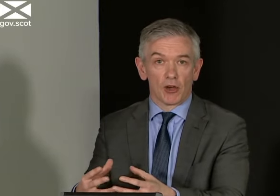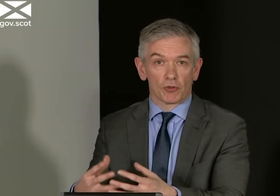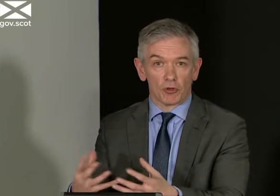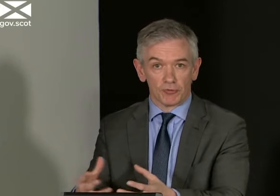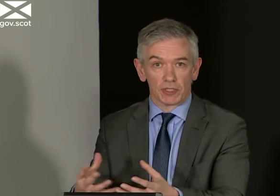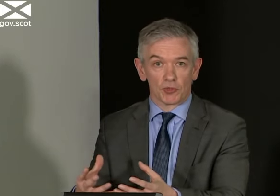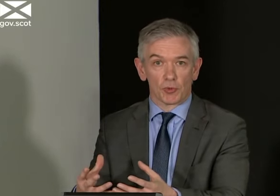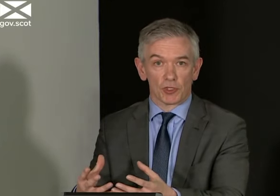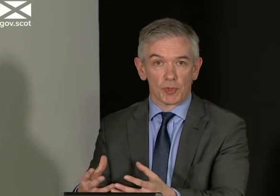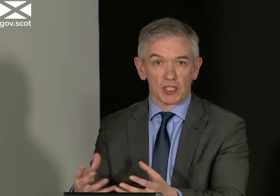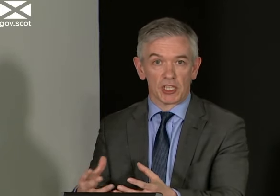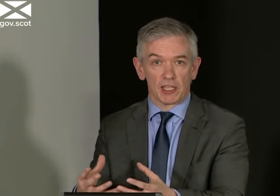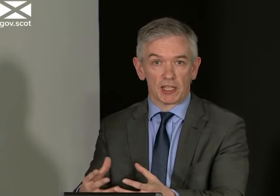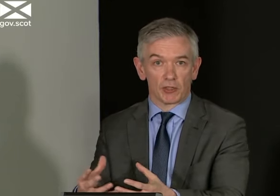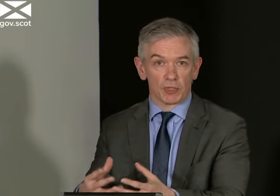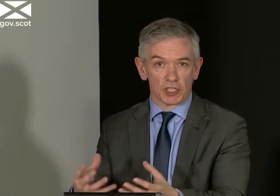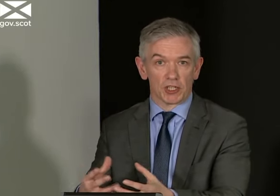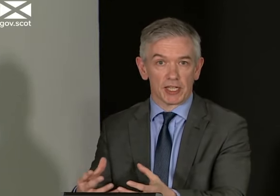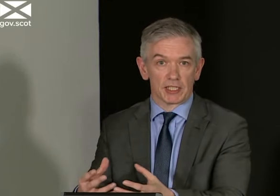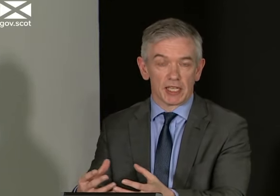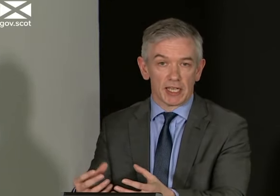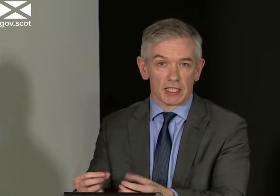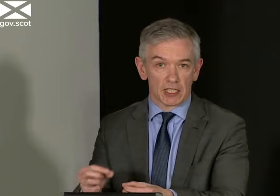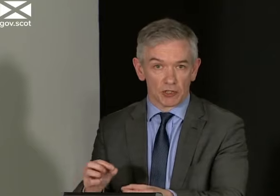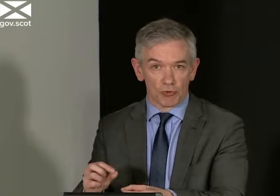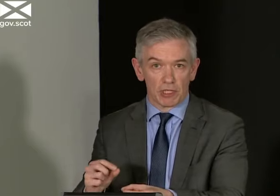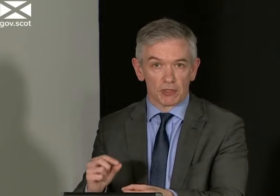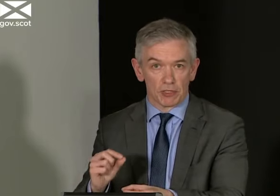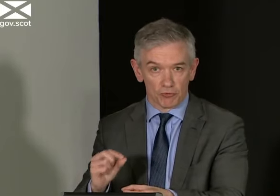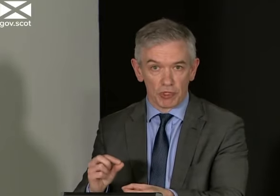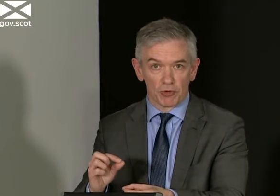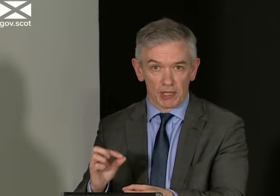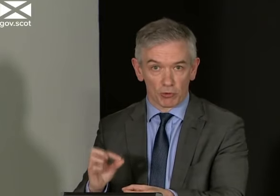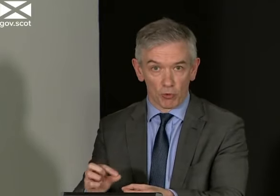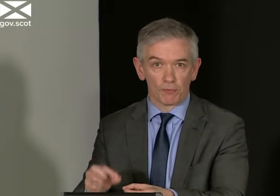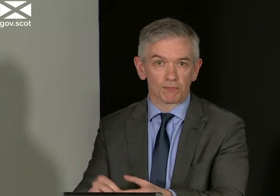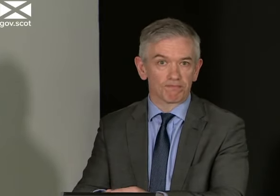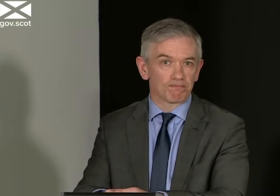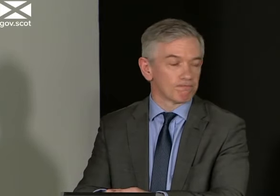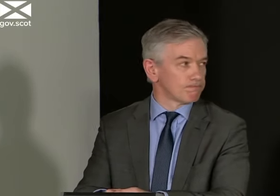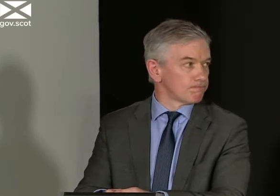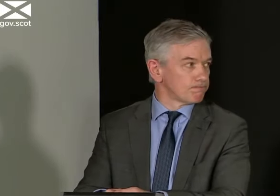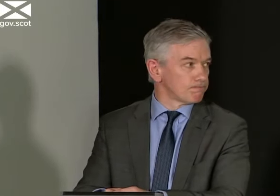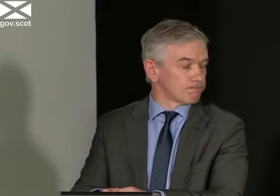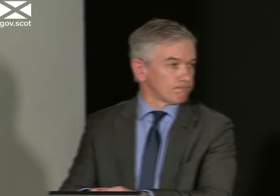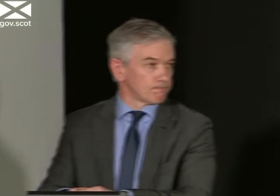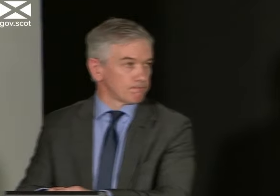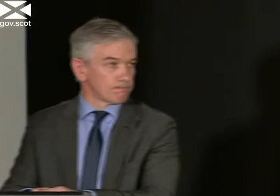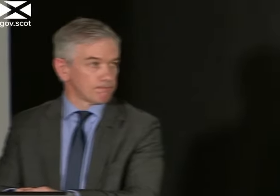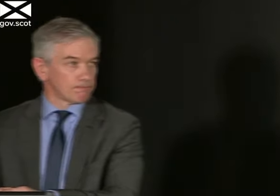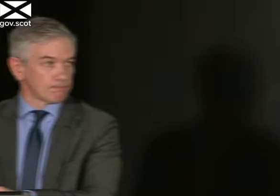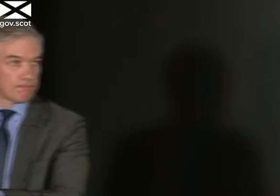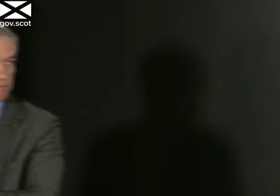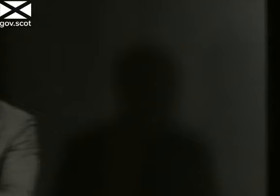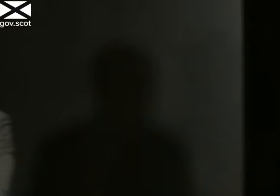of confidence with which we can say that that number is correct is really rather low. Thanks, Gregor. Just to say there